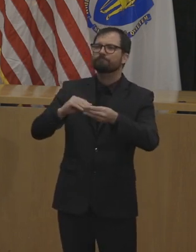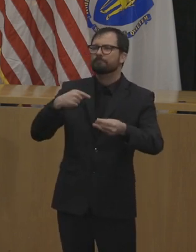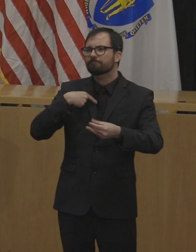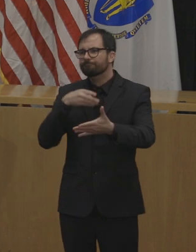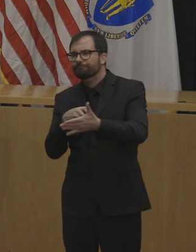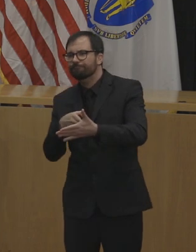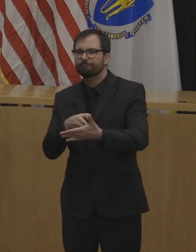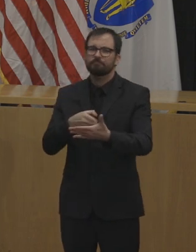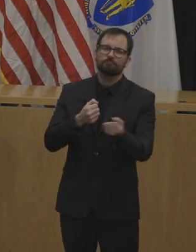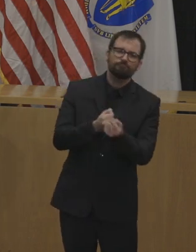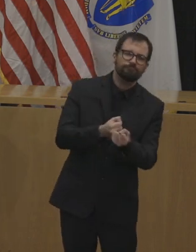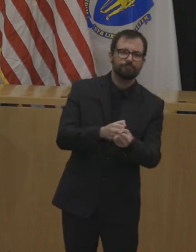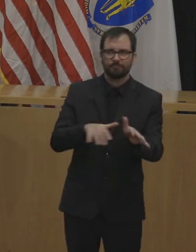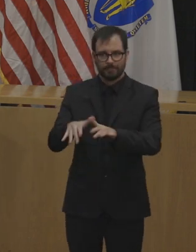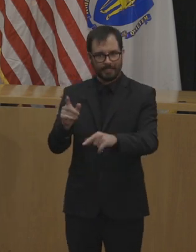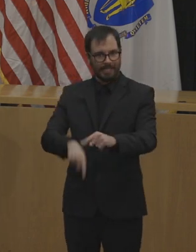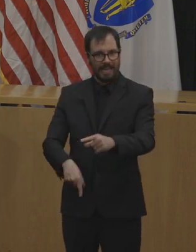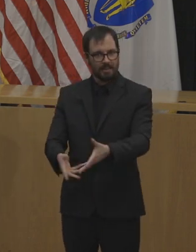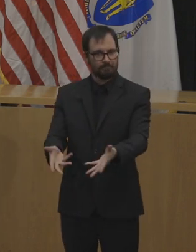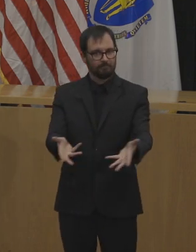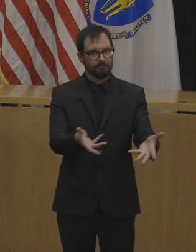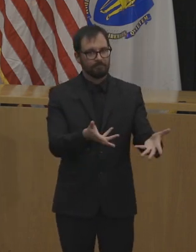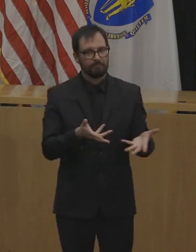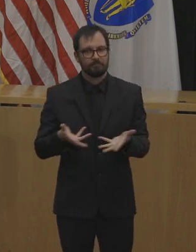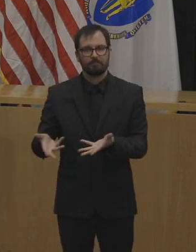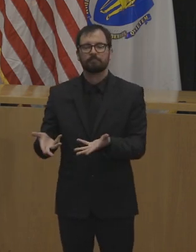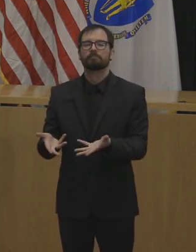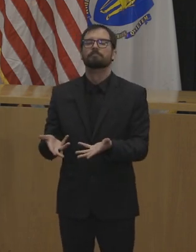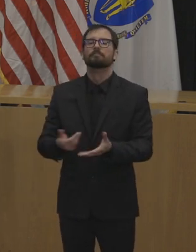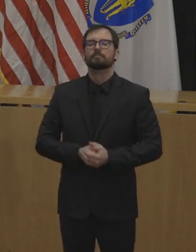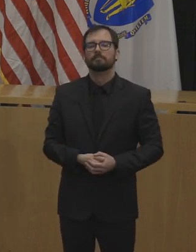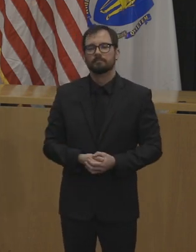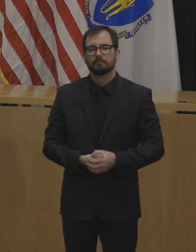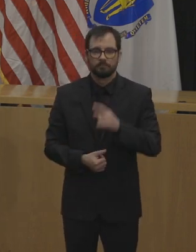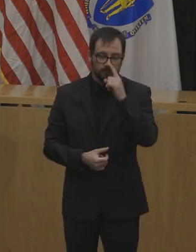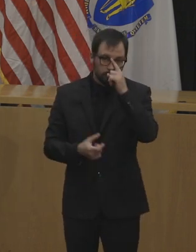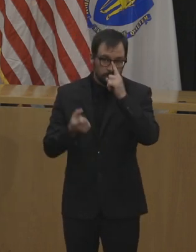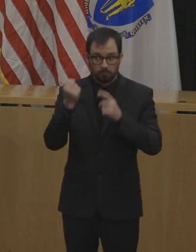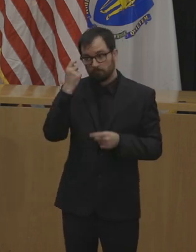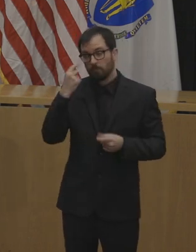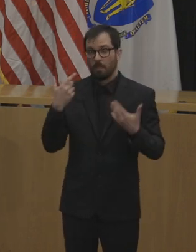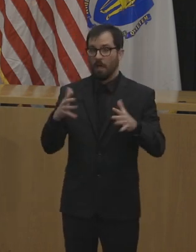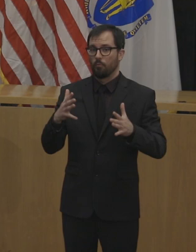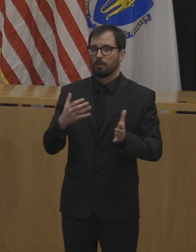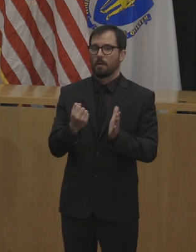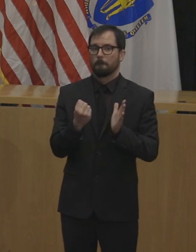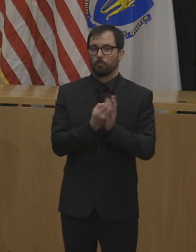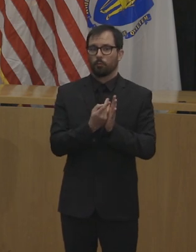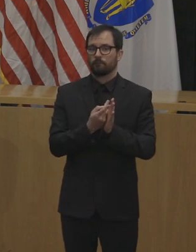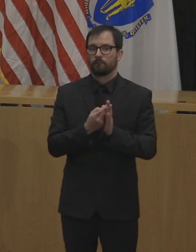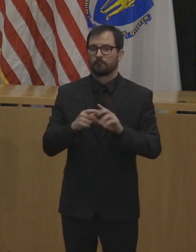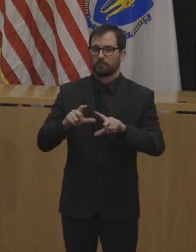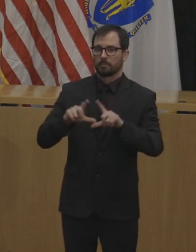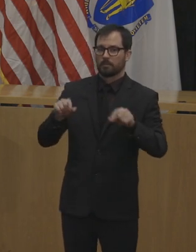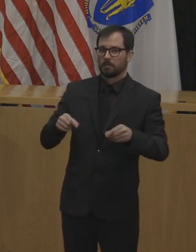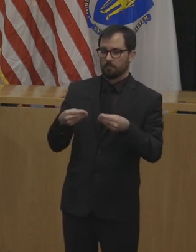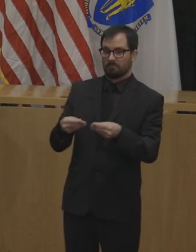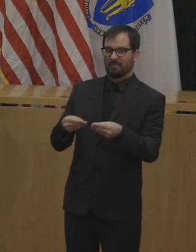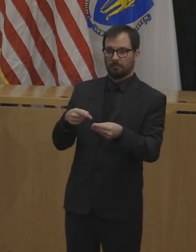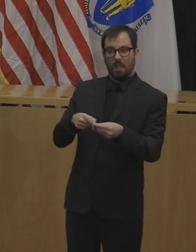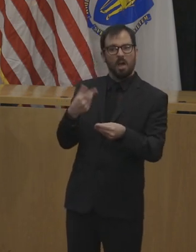will not lapse or expire during this date of emergency so that it can be acted on at a time when